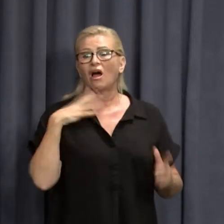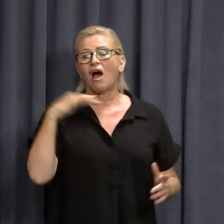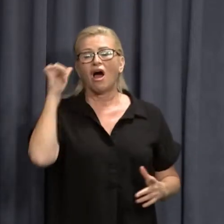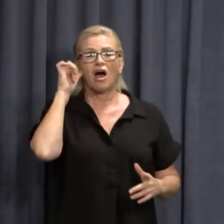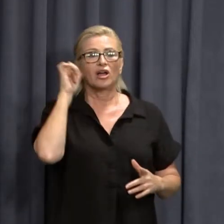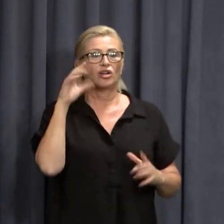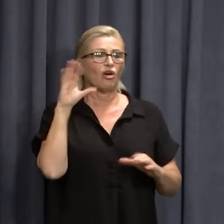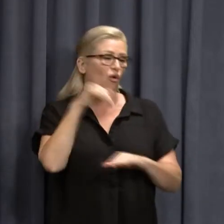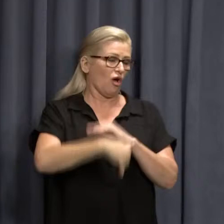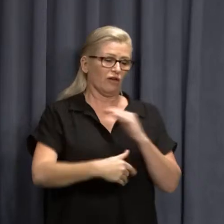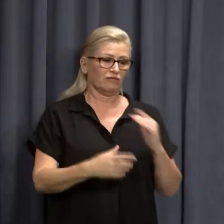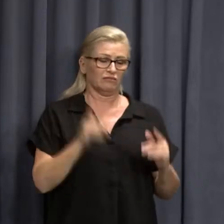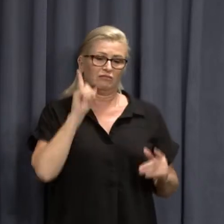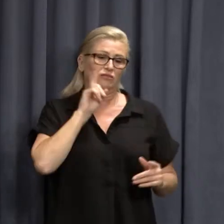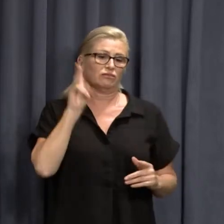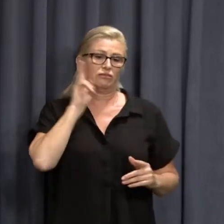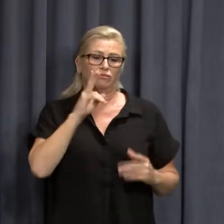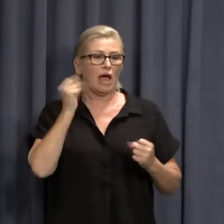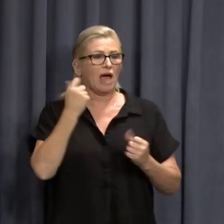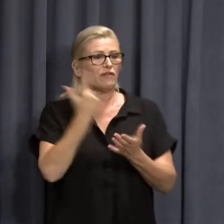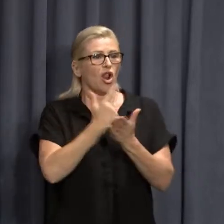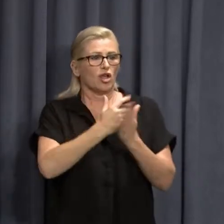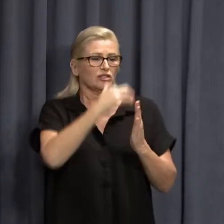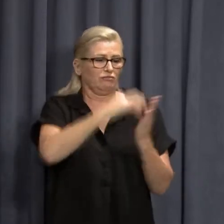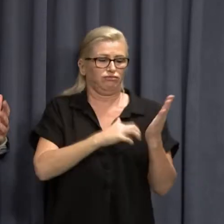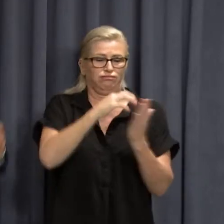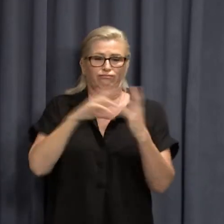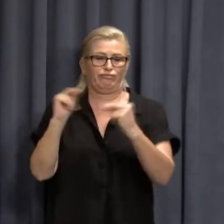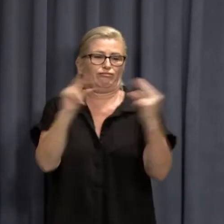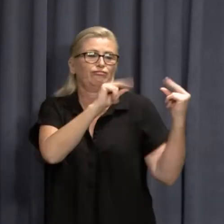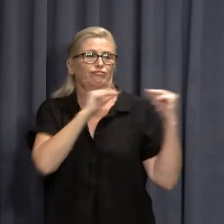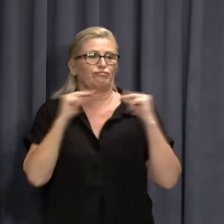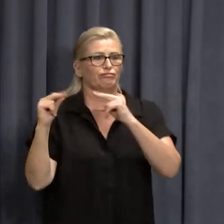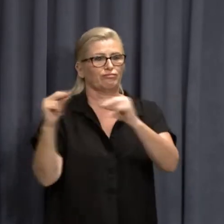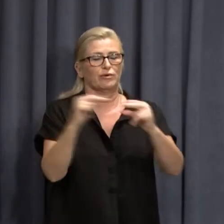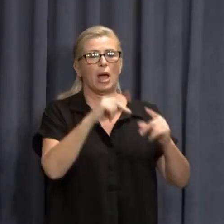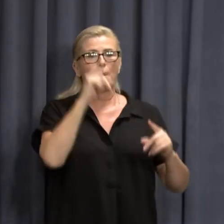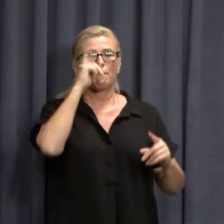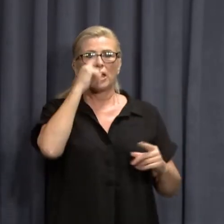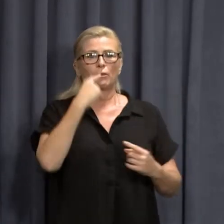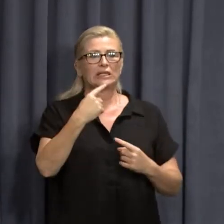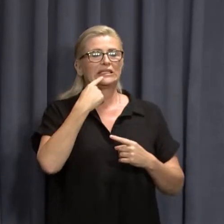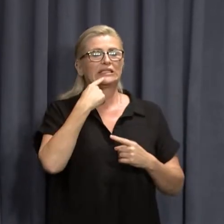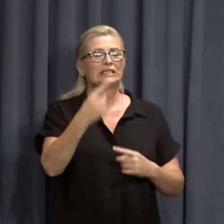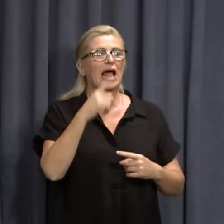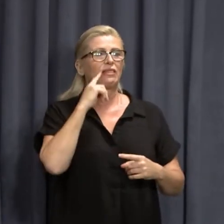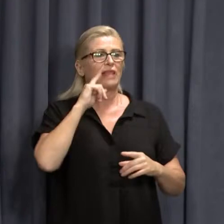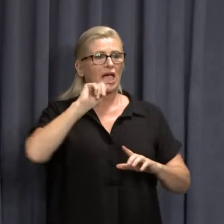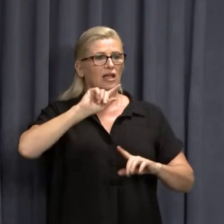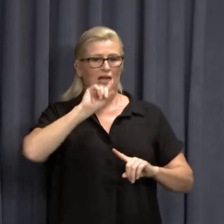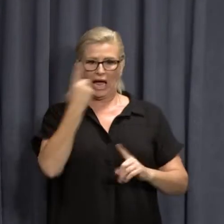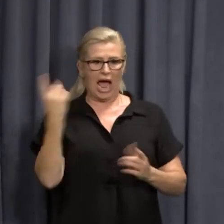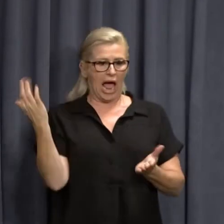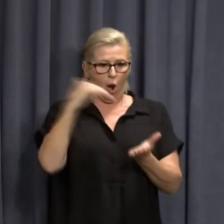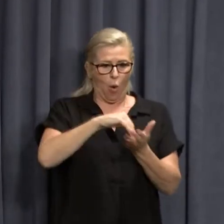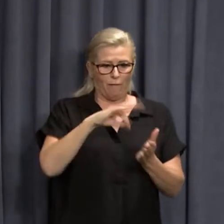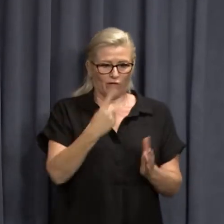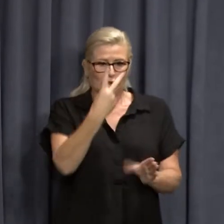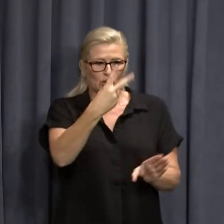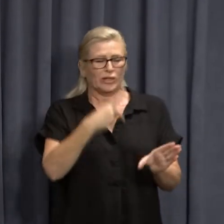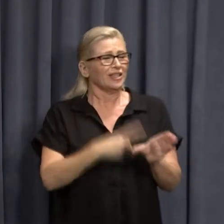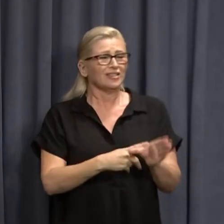over the course of the last couple of days perhaps that we've been locked out or people have been locked out for two years. That's not actually true.